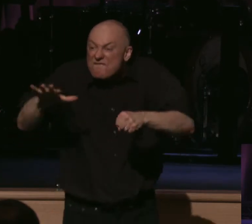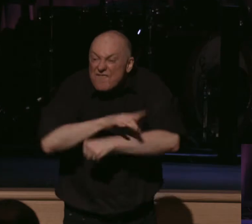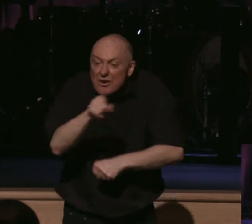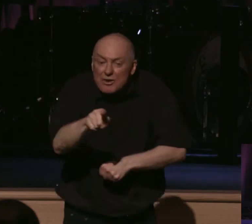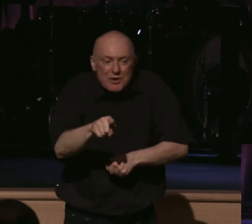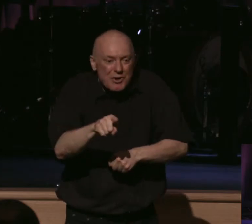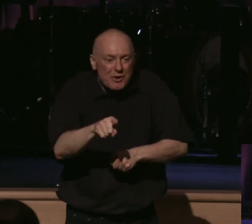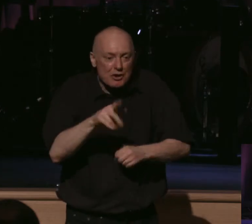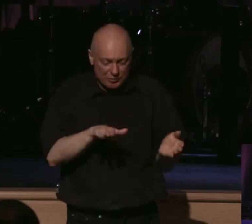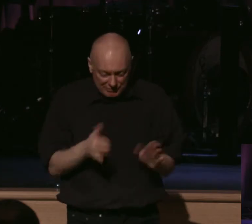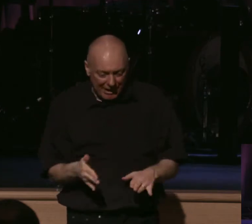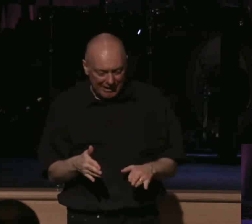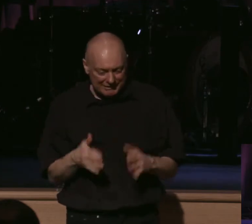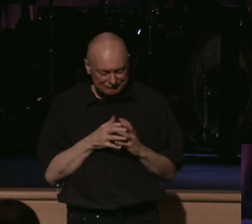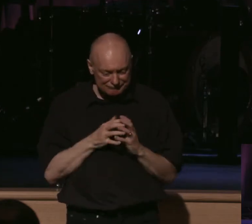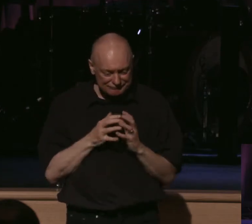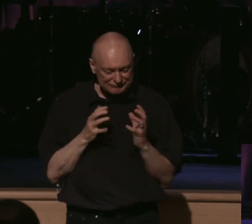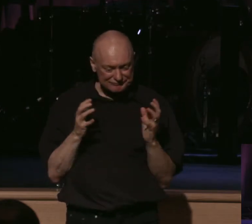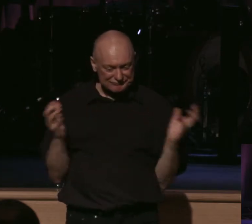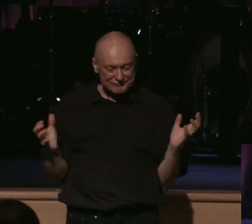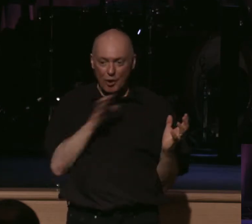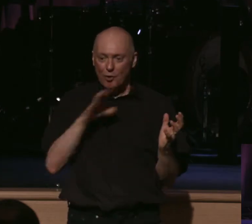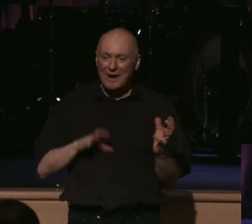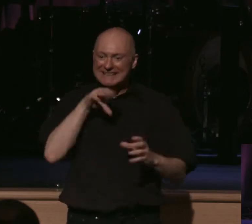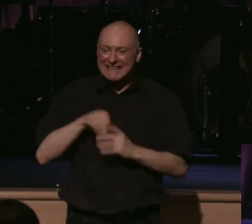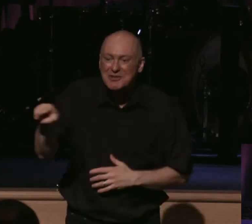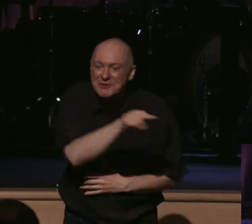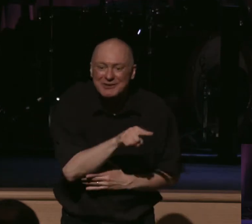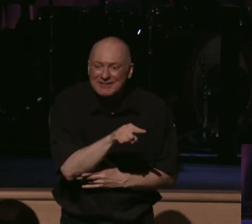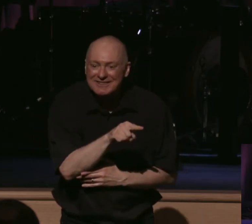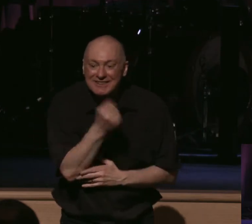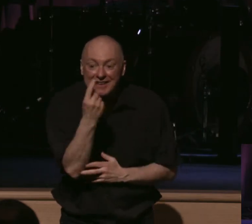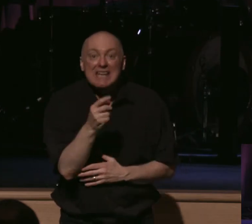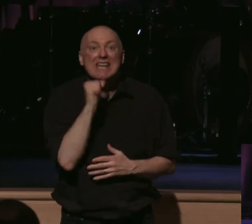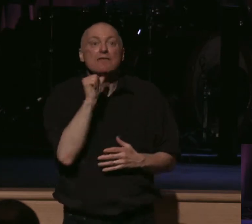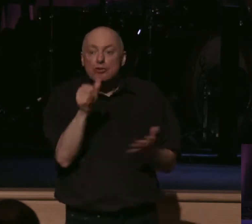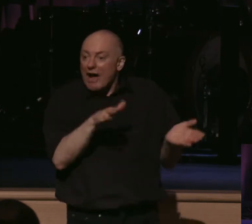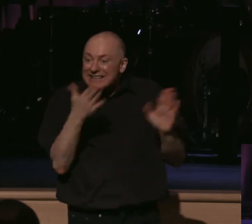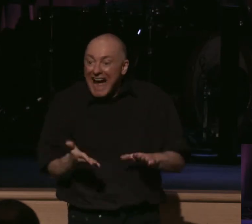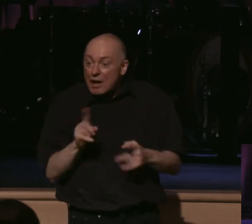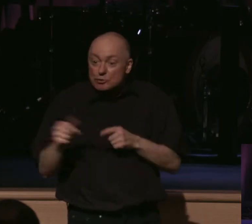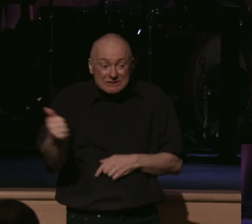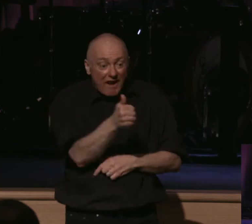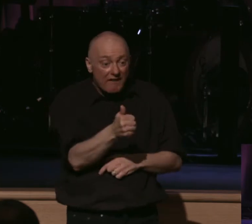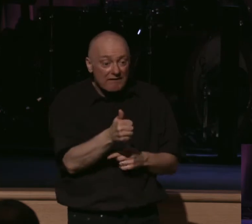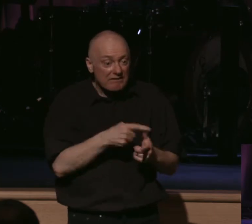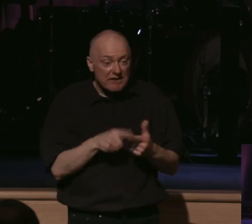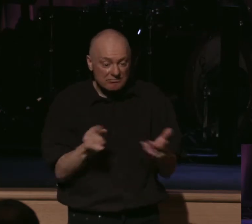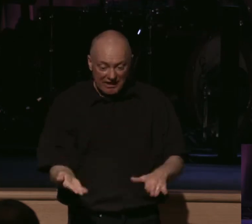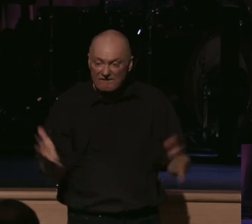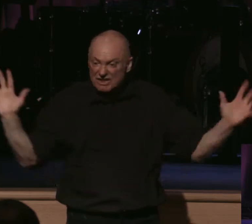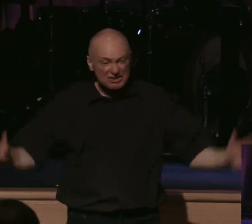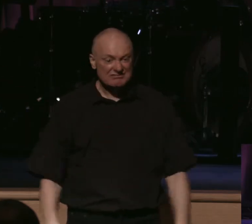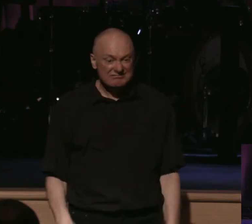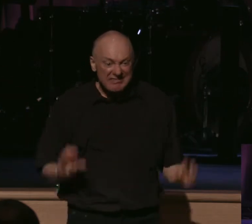Christ lives in you. But if you don't die to self, there's no Christ in you. It's just you. And you and me on our own, we're nothing.